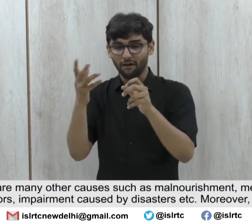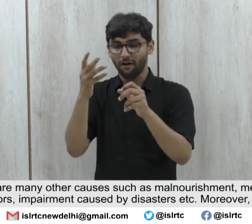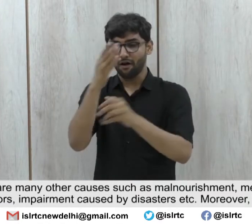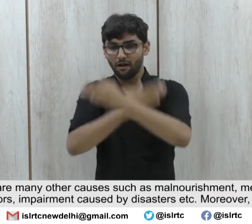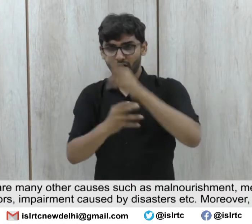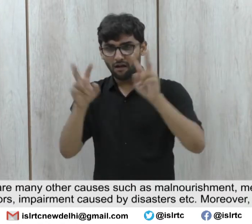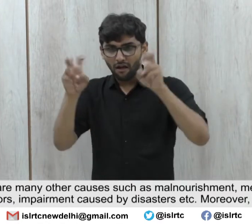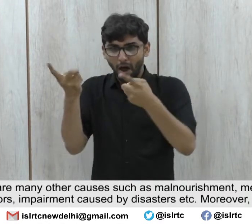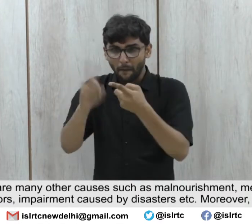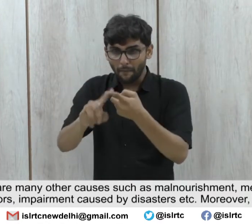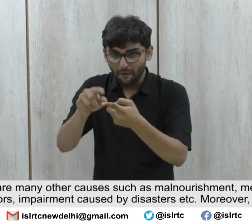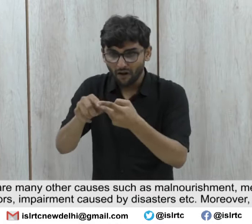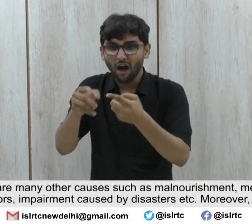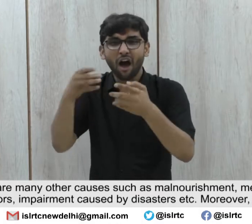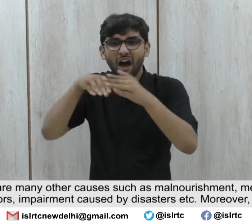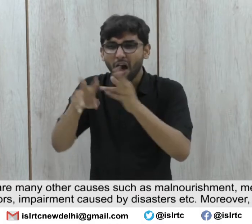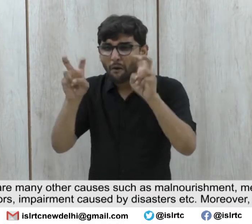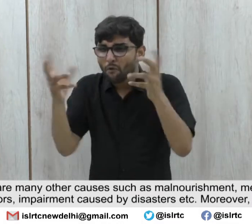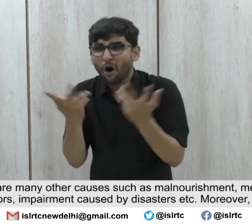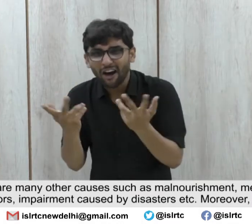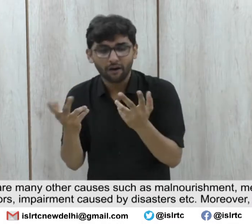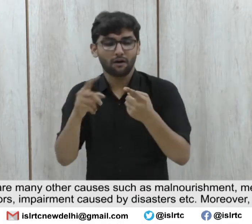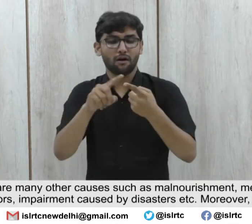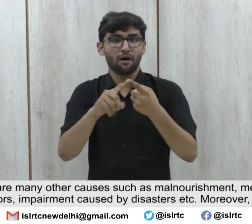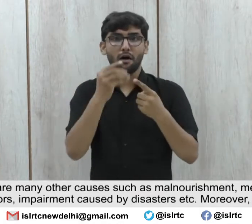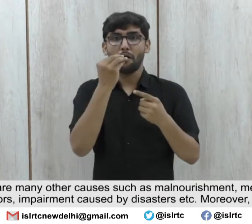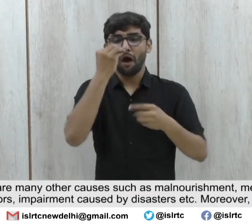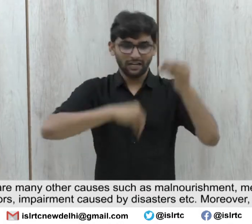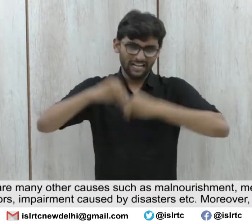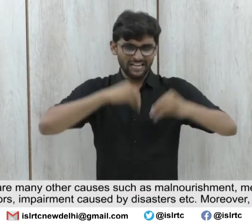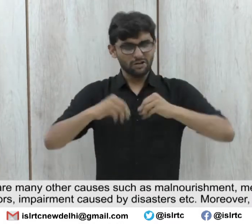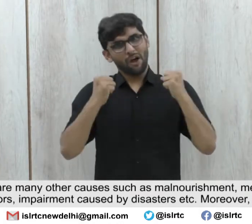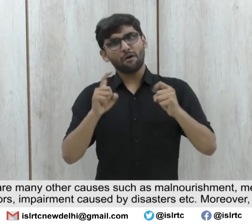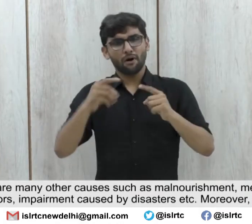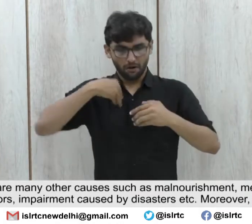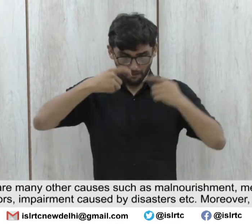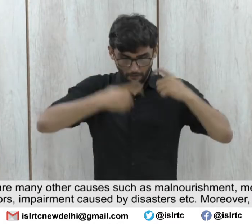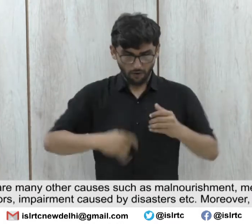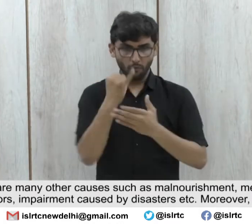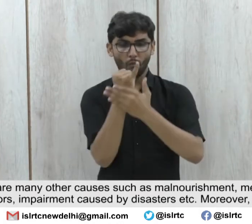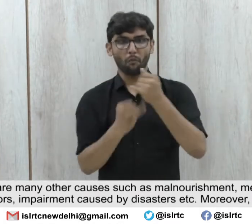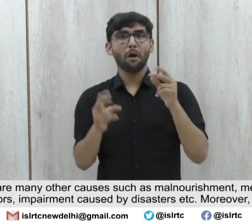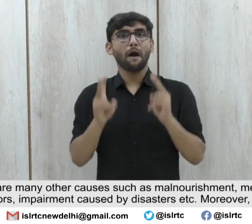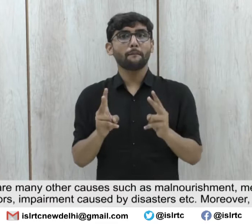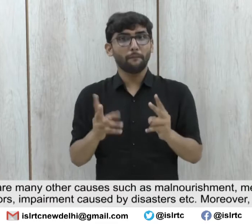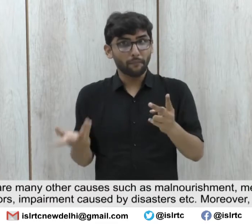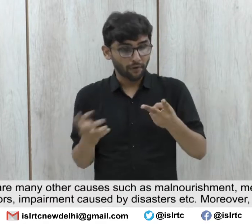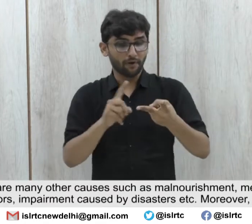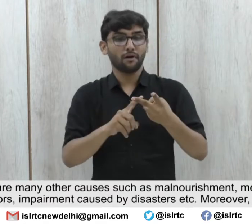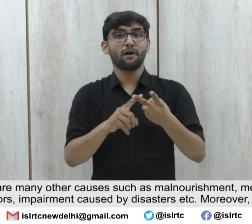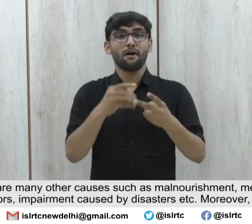National